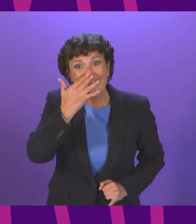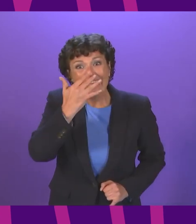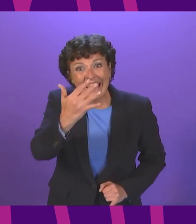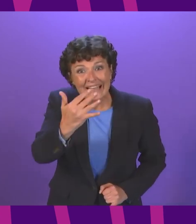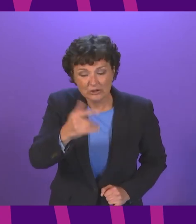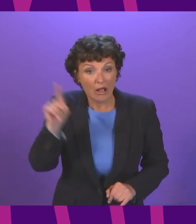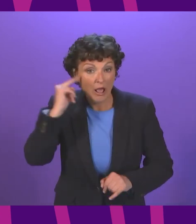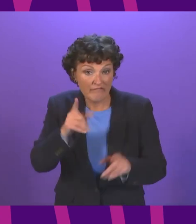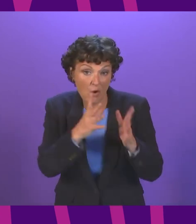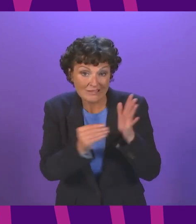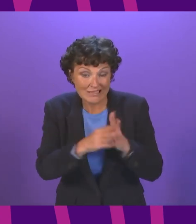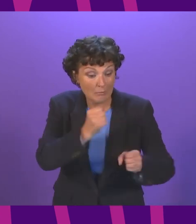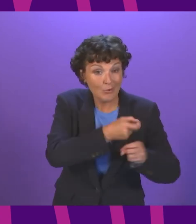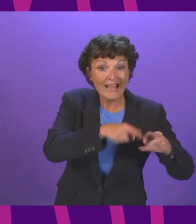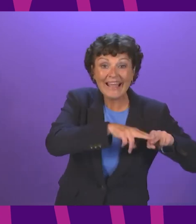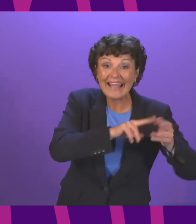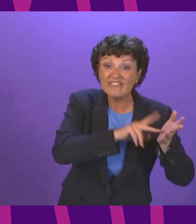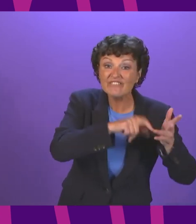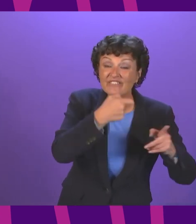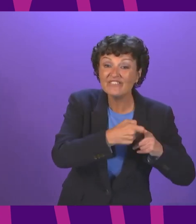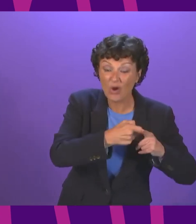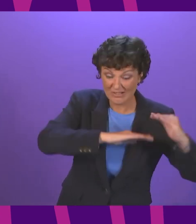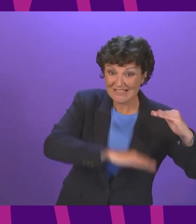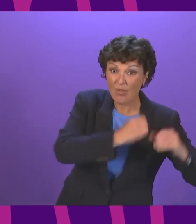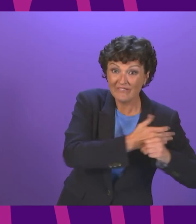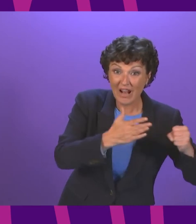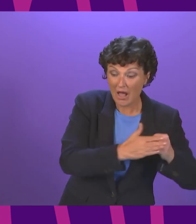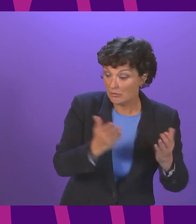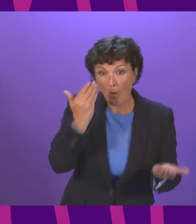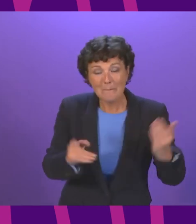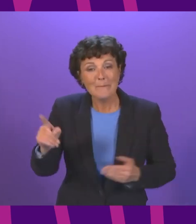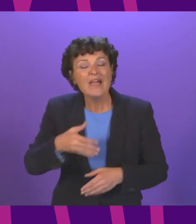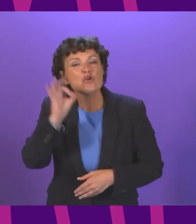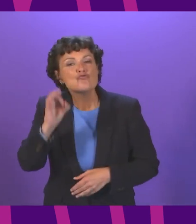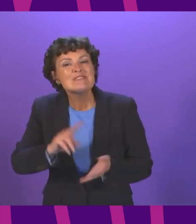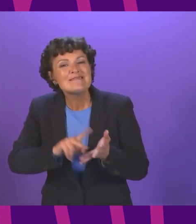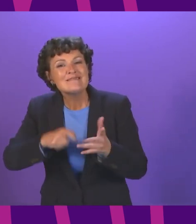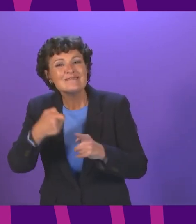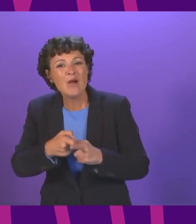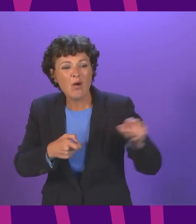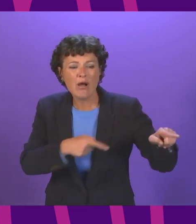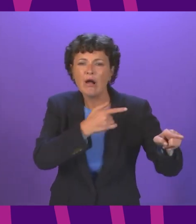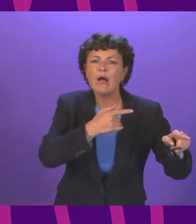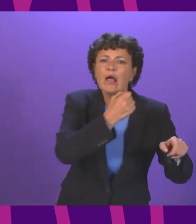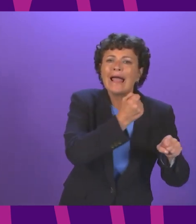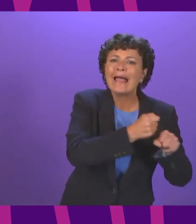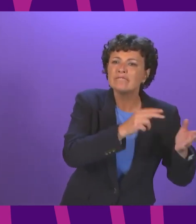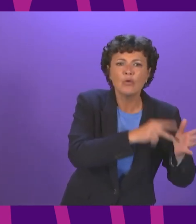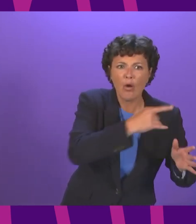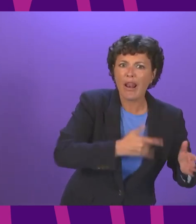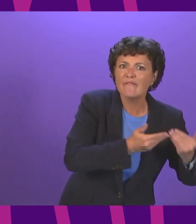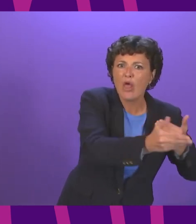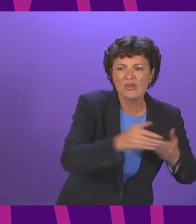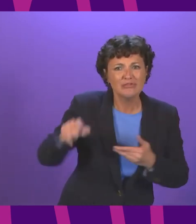between Greenock and Gifnock and I have to say having listened to the endless promises of billions of pounds in today's statement of rehash